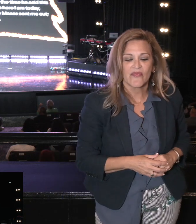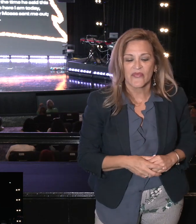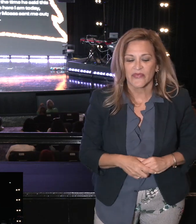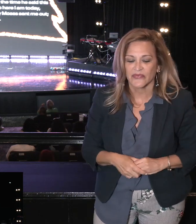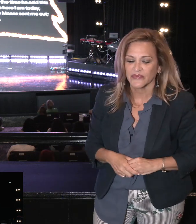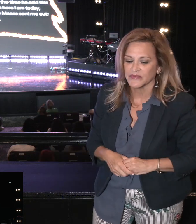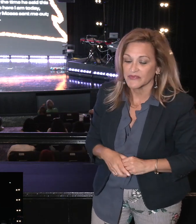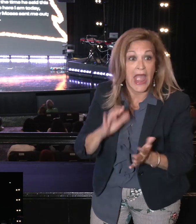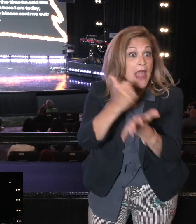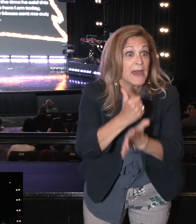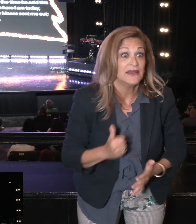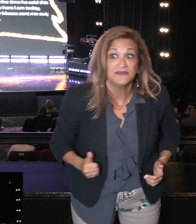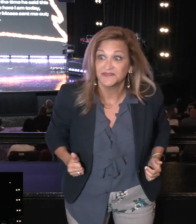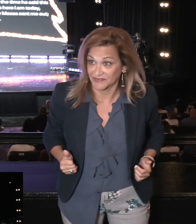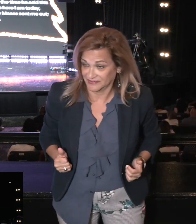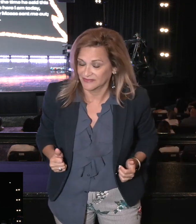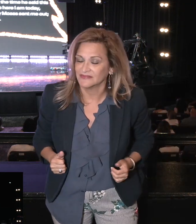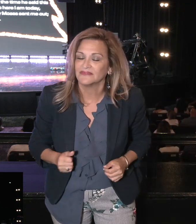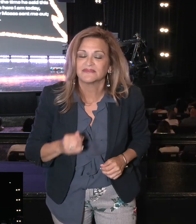Amen.